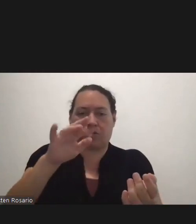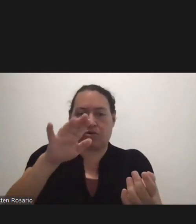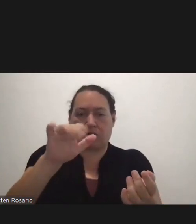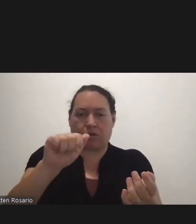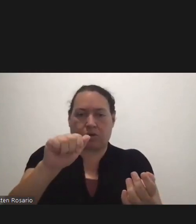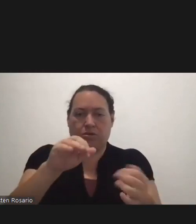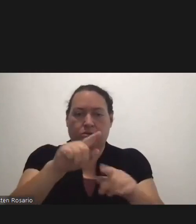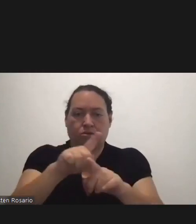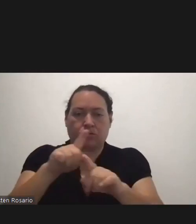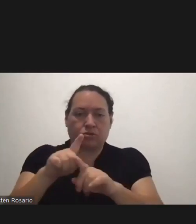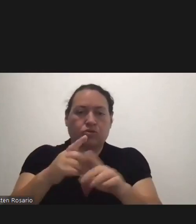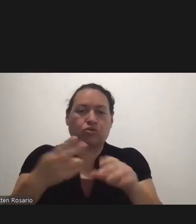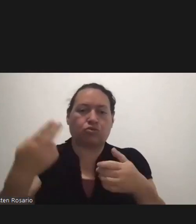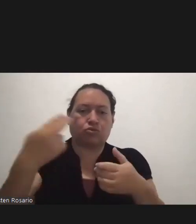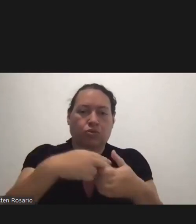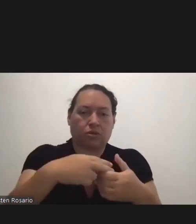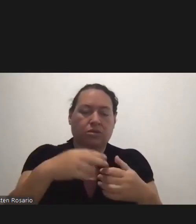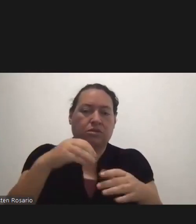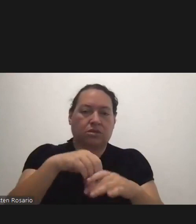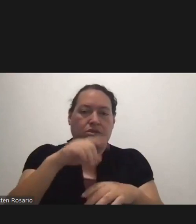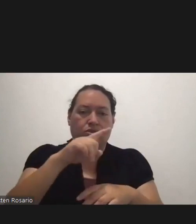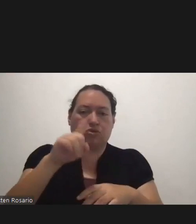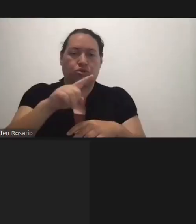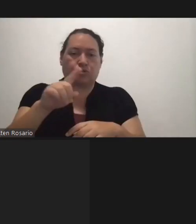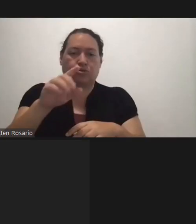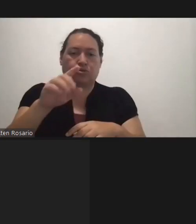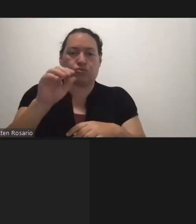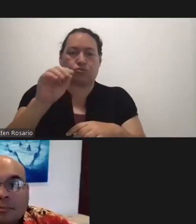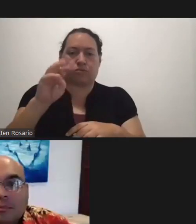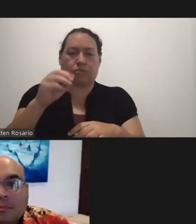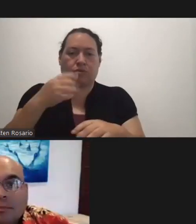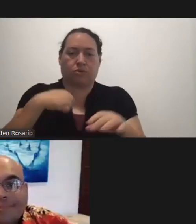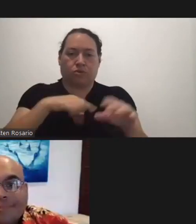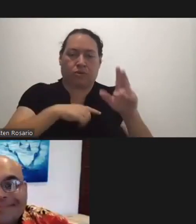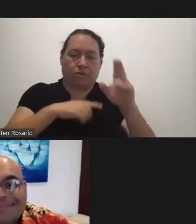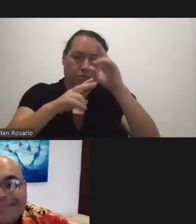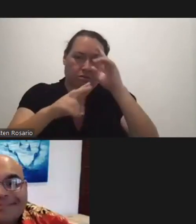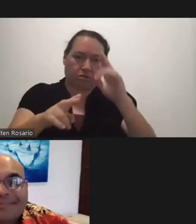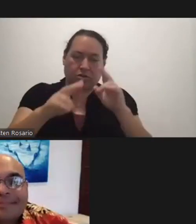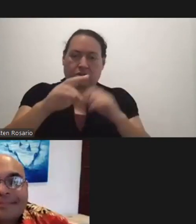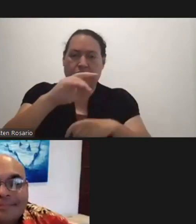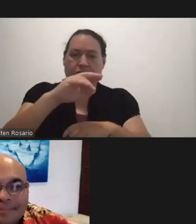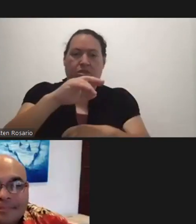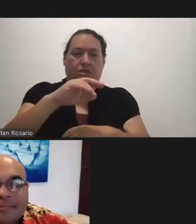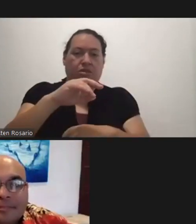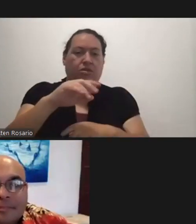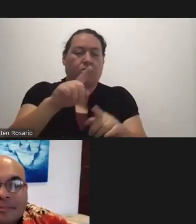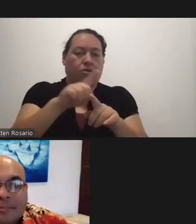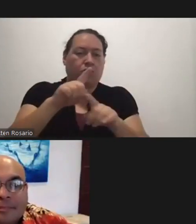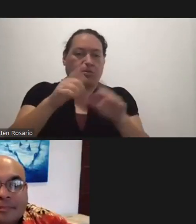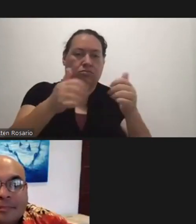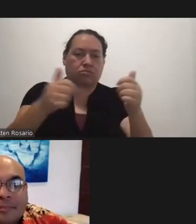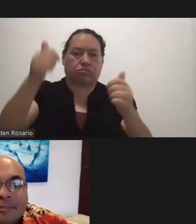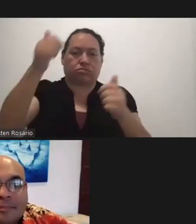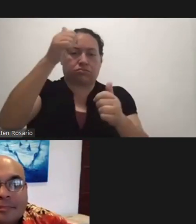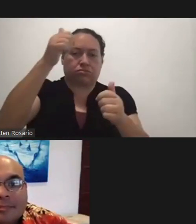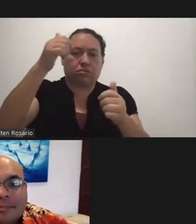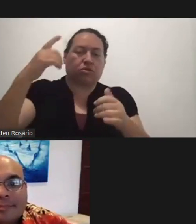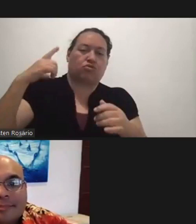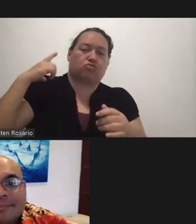Also joining us via Zoom We have the Honorable Joshua F. Tenorio Segundo Magalahan Guahan, Lieutenant Governor of Guam